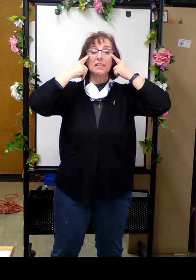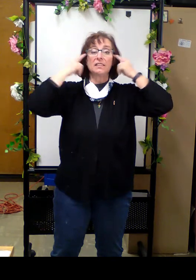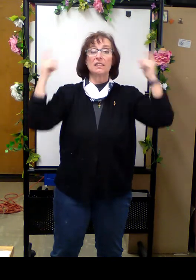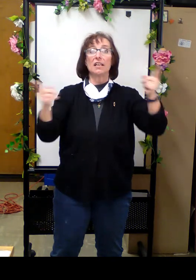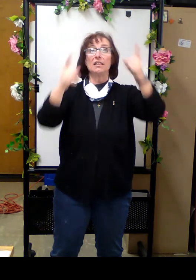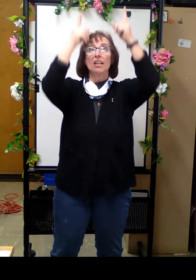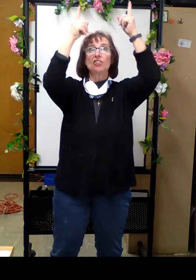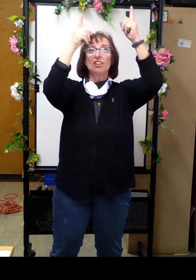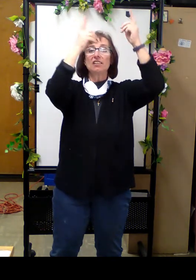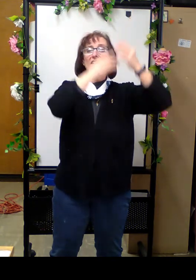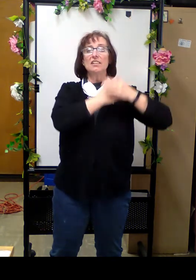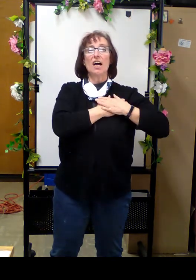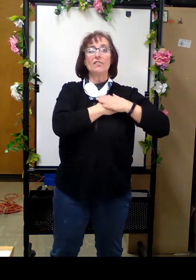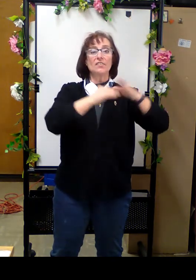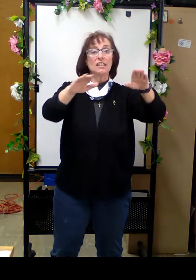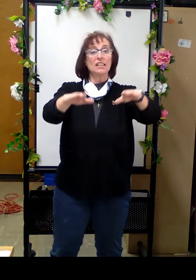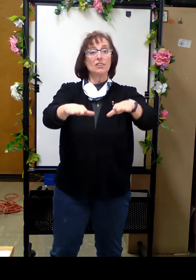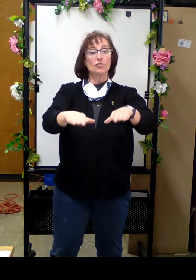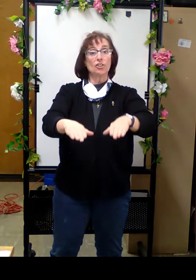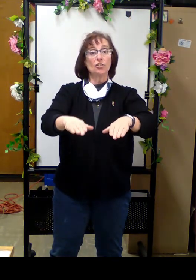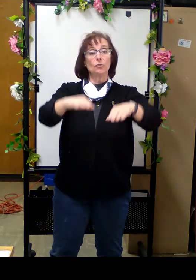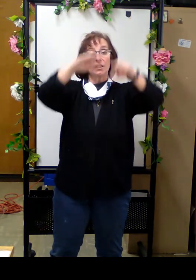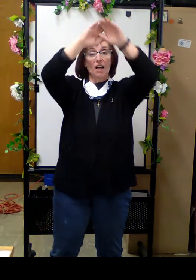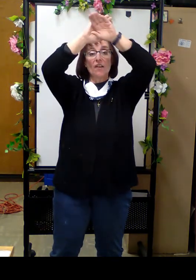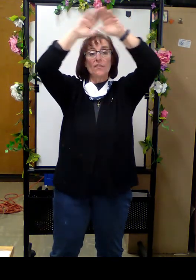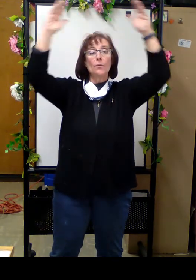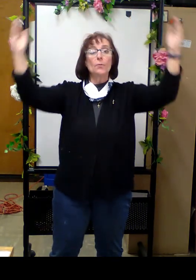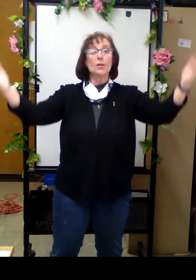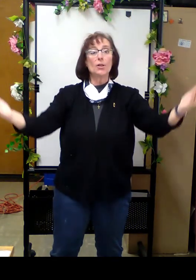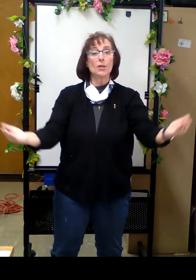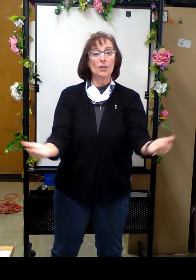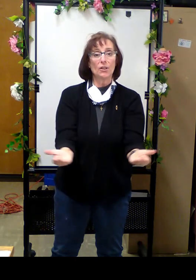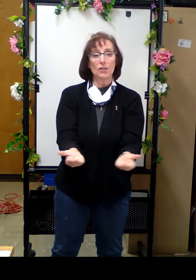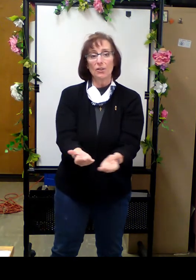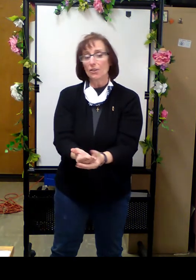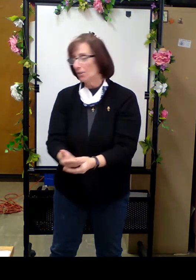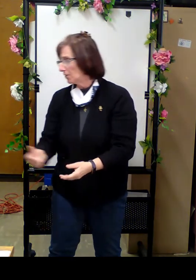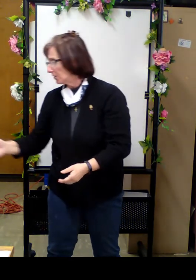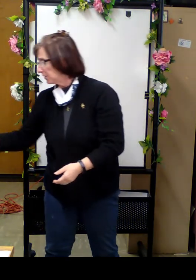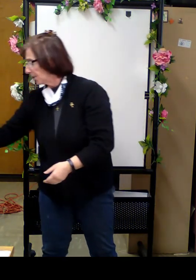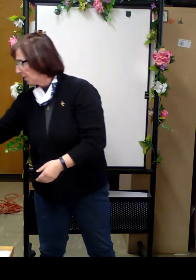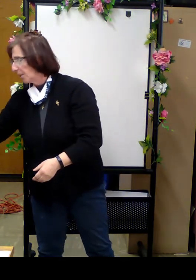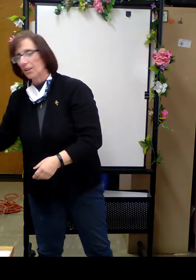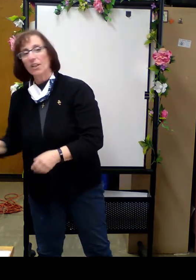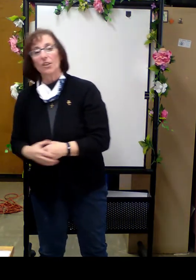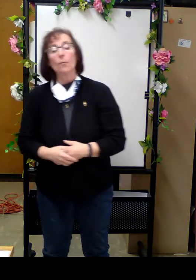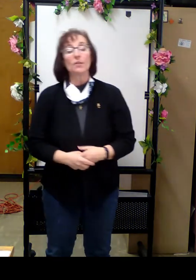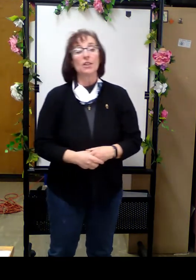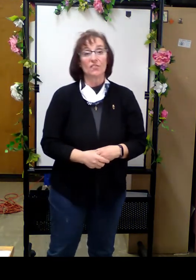more time. Jesus loves the little children of the world. Good. Hopefully you've